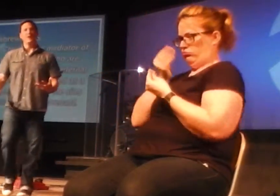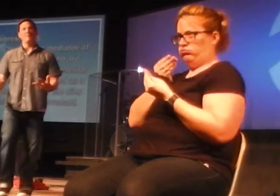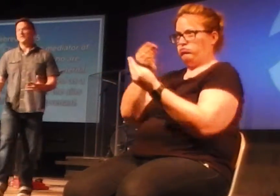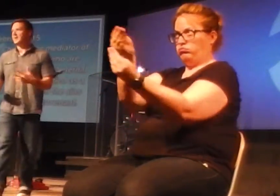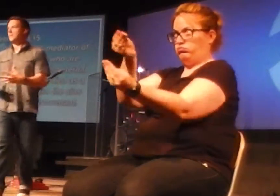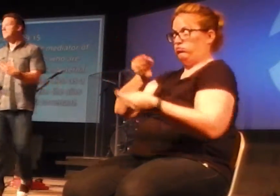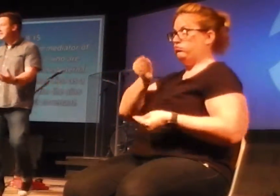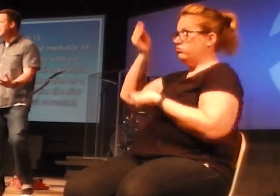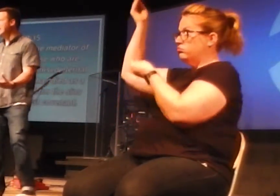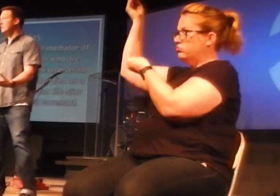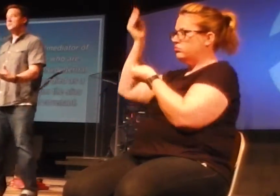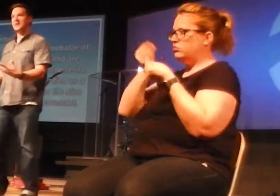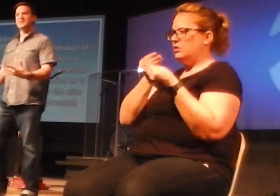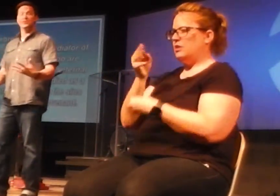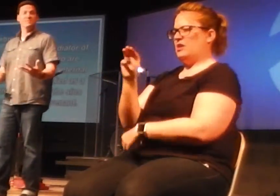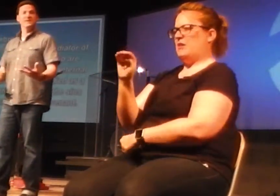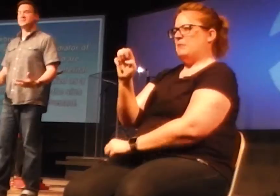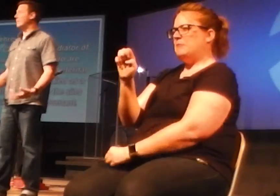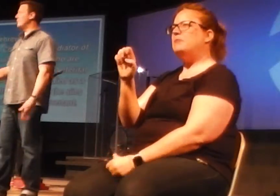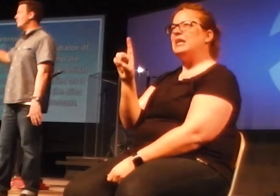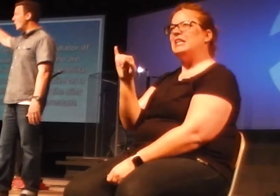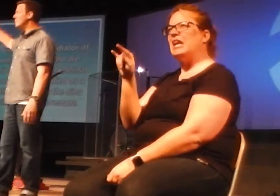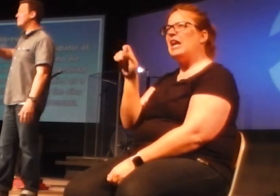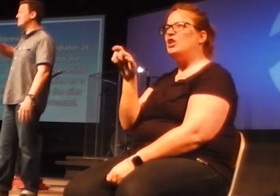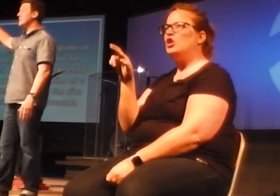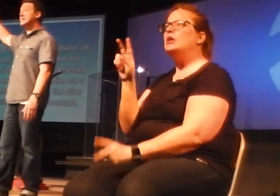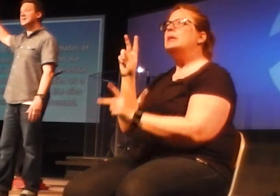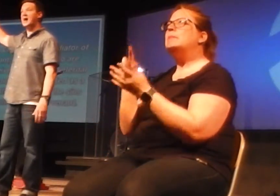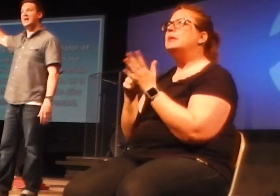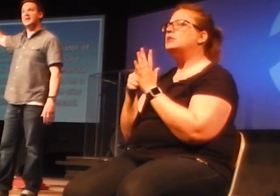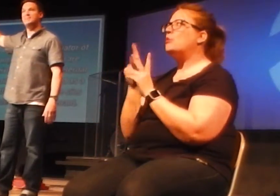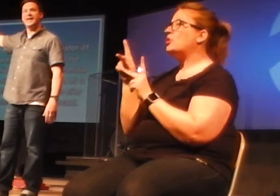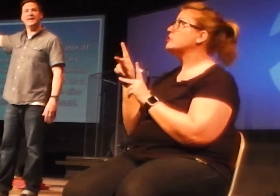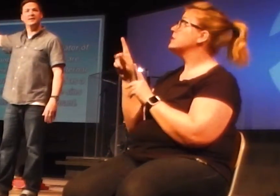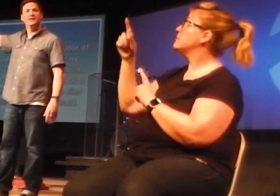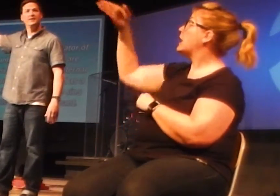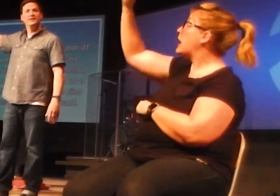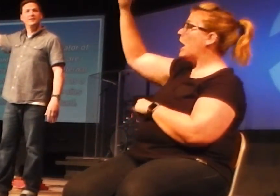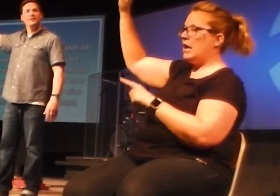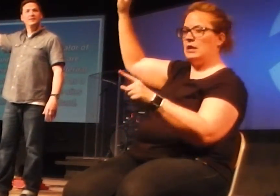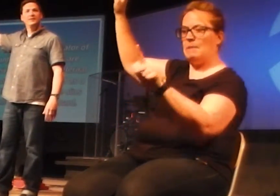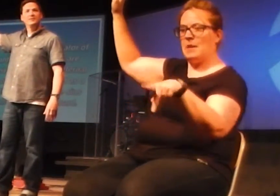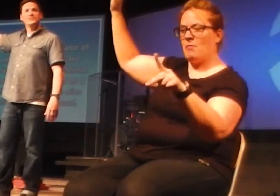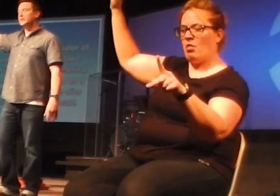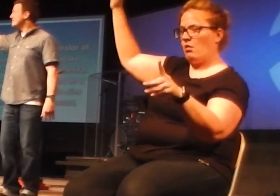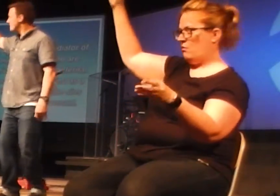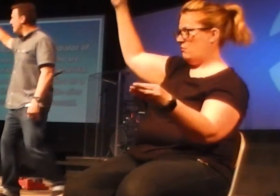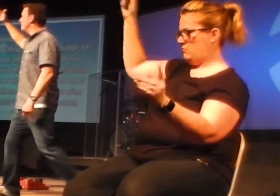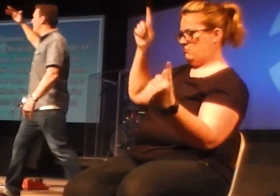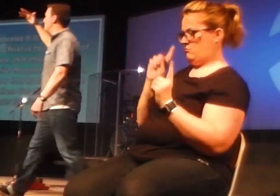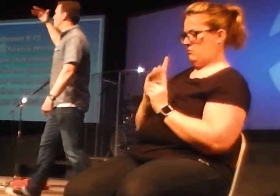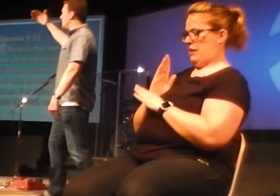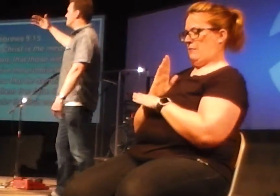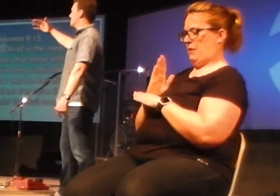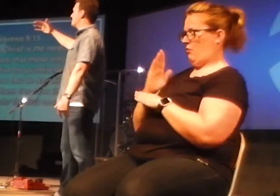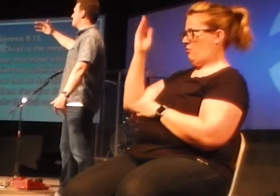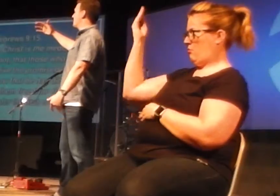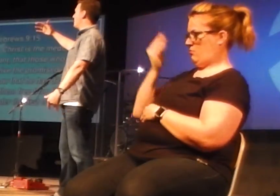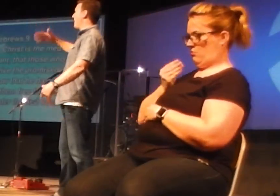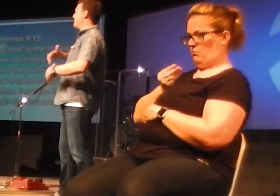covenant. Now, mediator just means someone who goes between God and man. So it's saying that Jesus, by